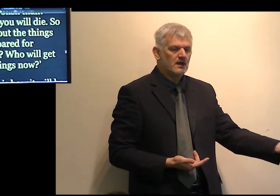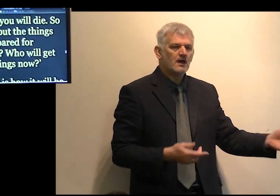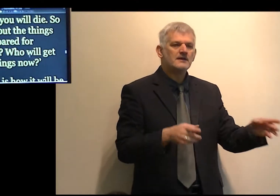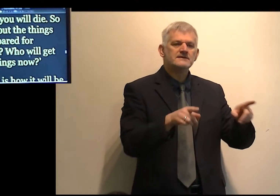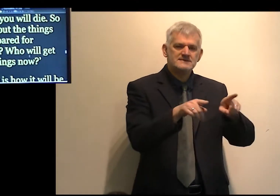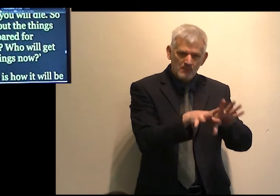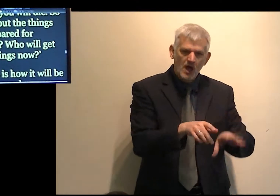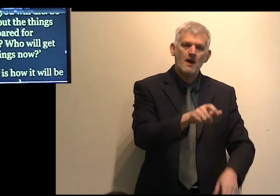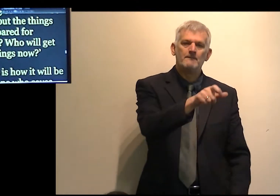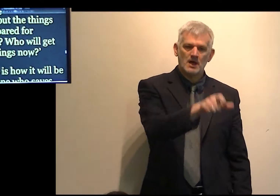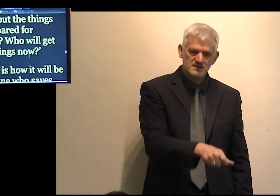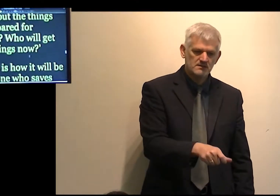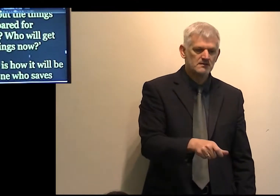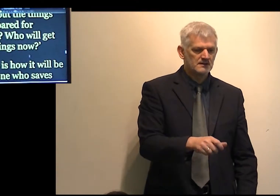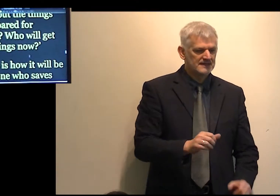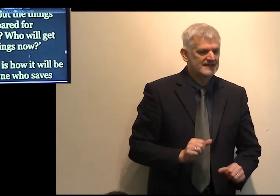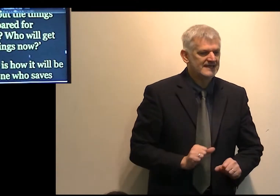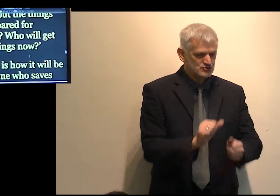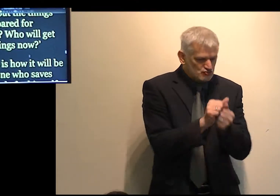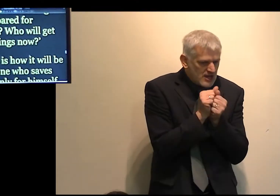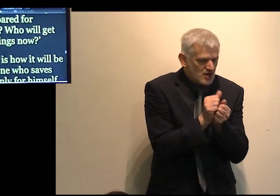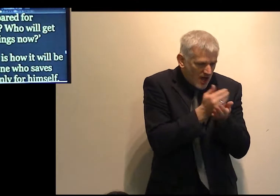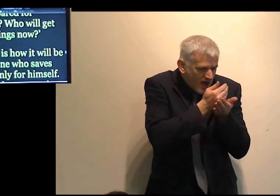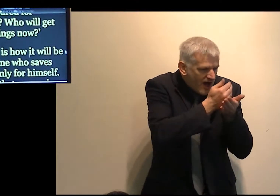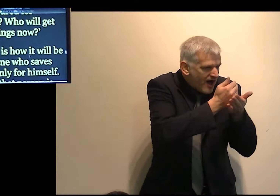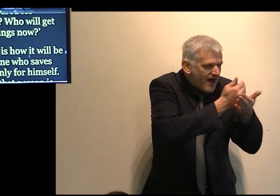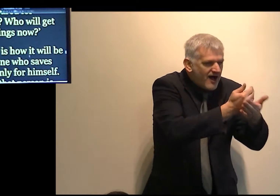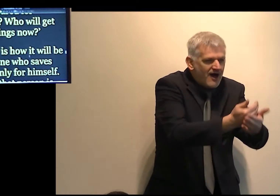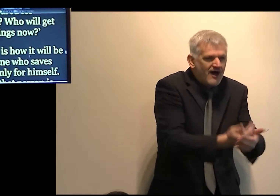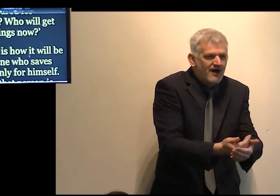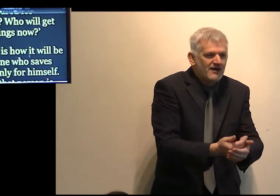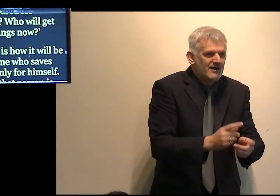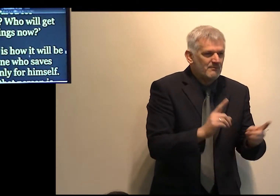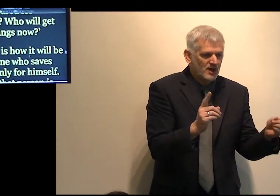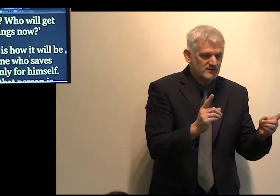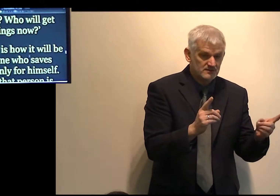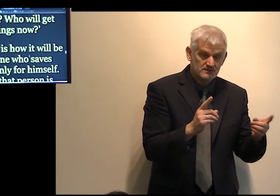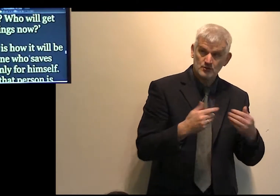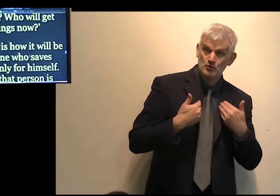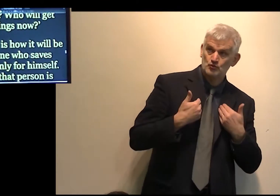he that layeth up treasure for himself, and is not rich toward God.